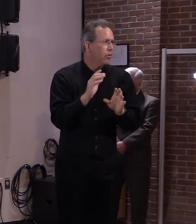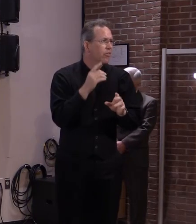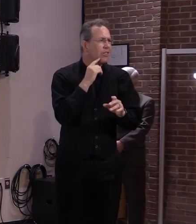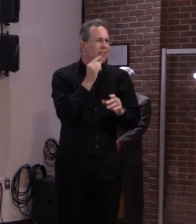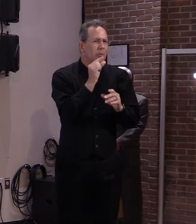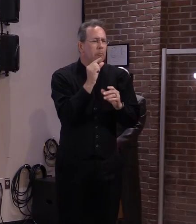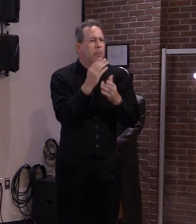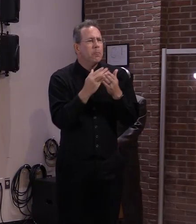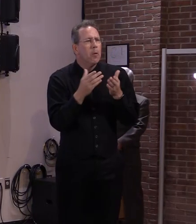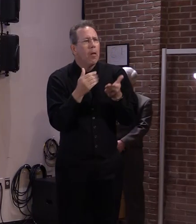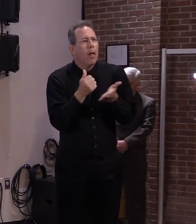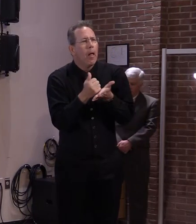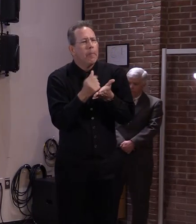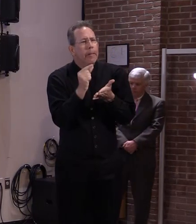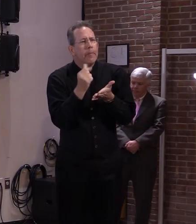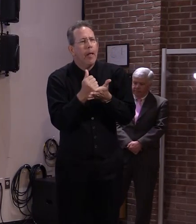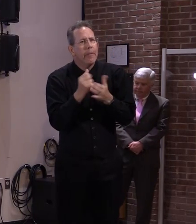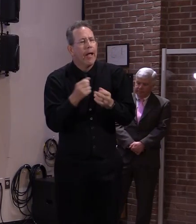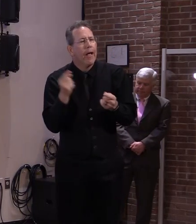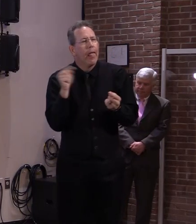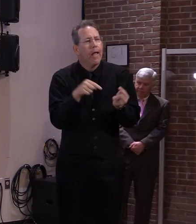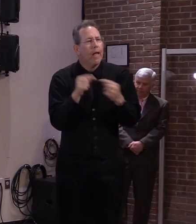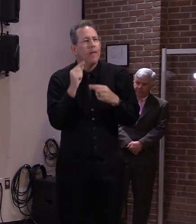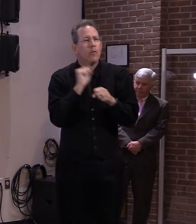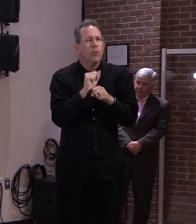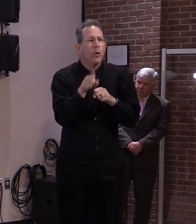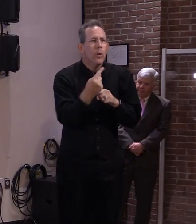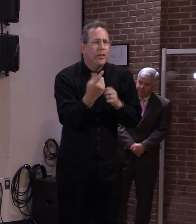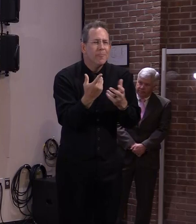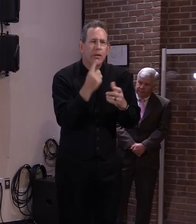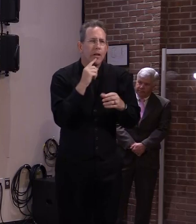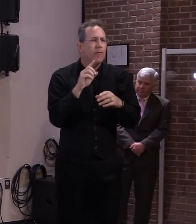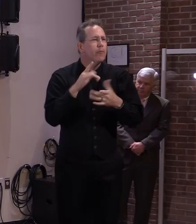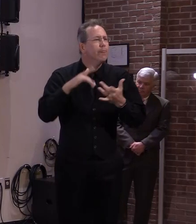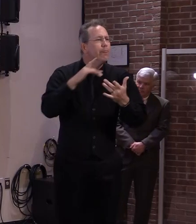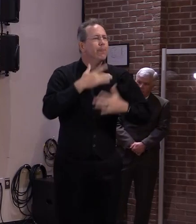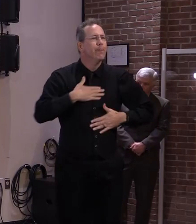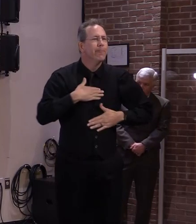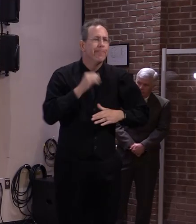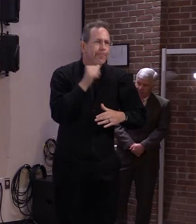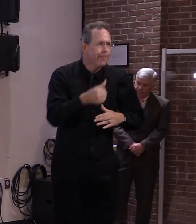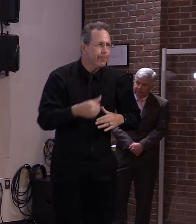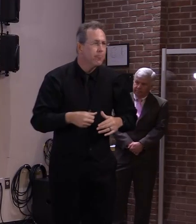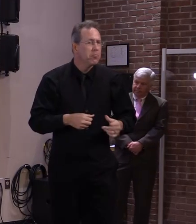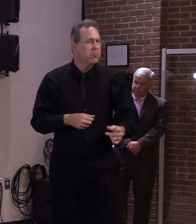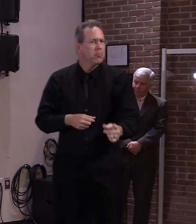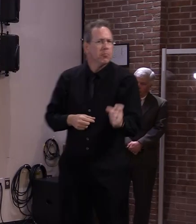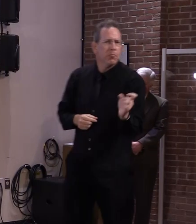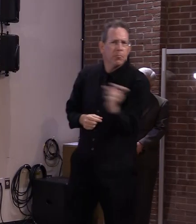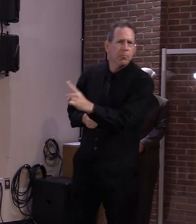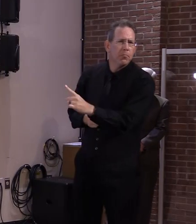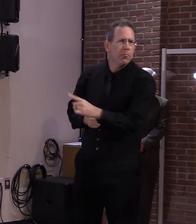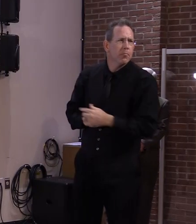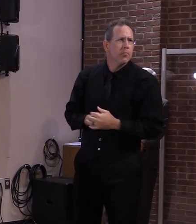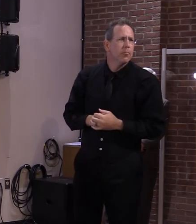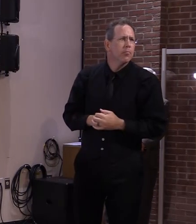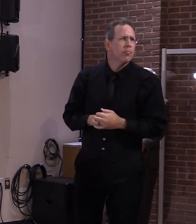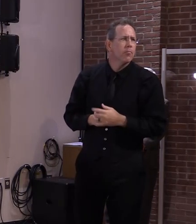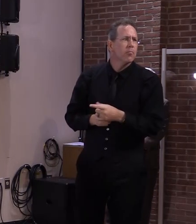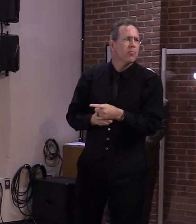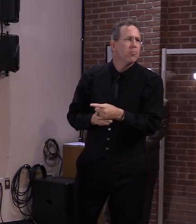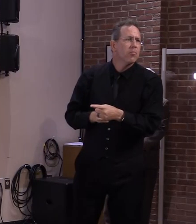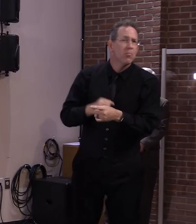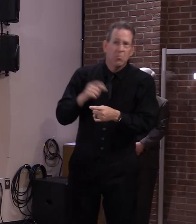But is there any thought of caucusing with the other, well, to